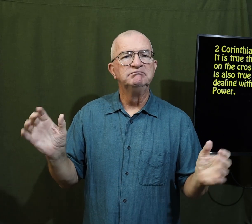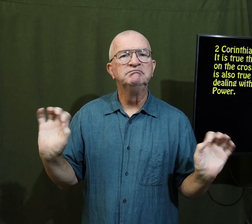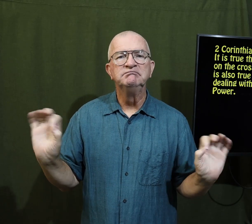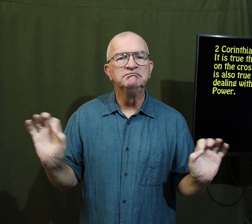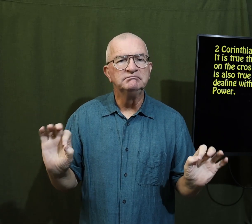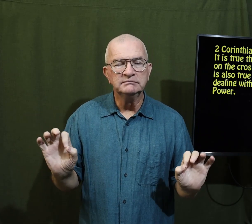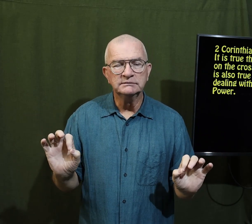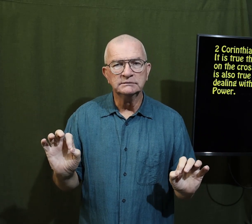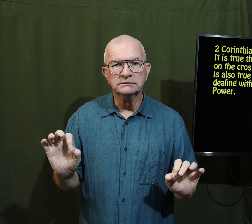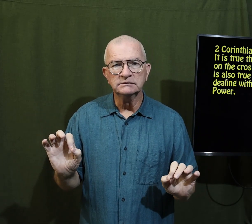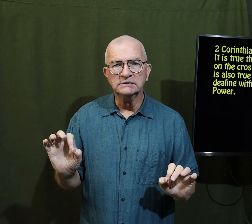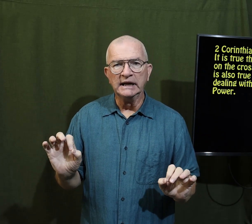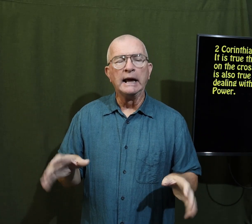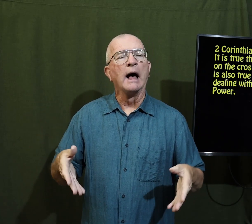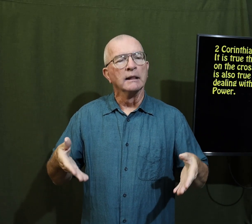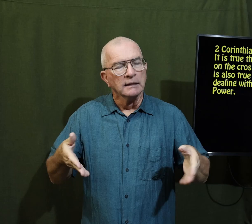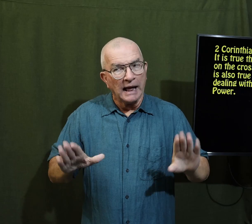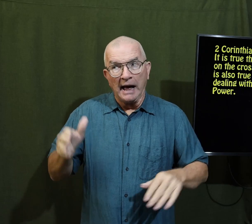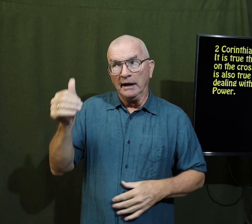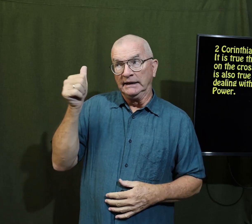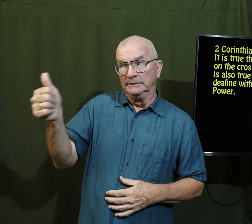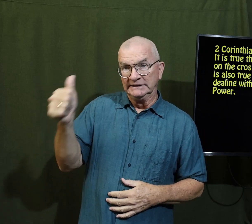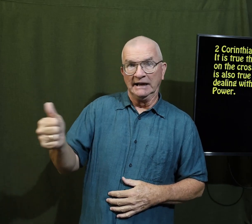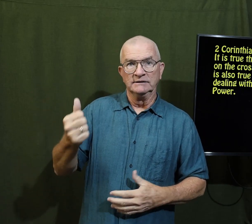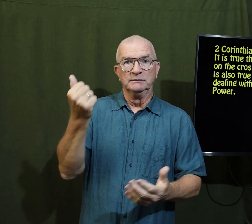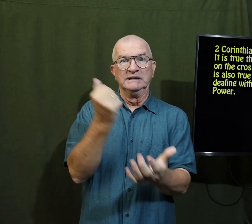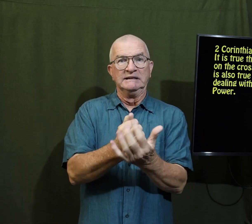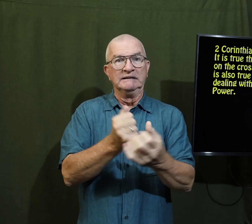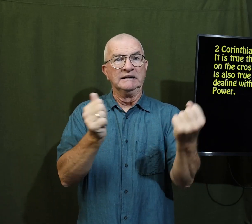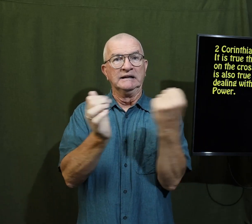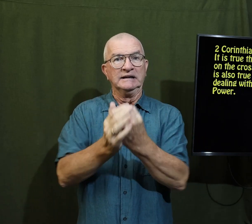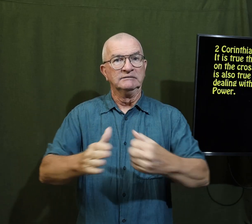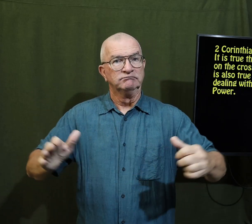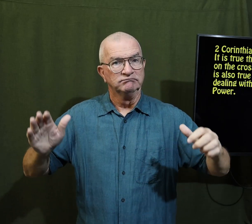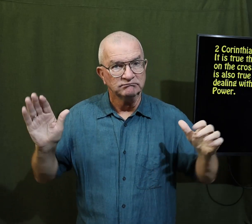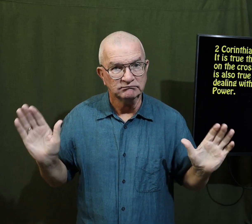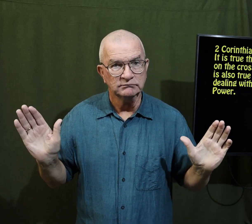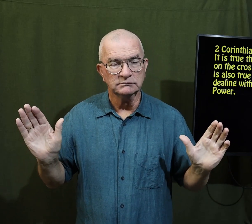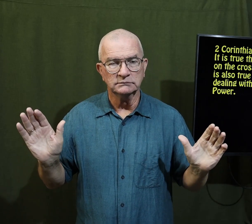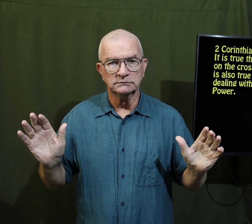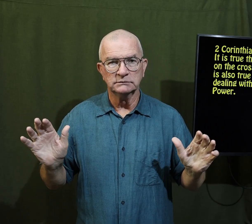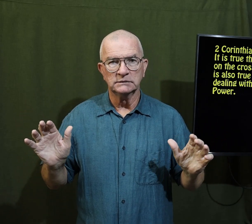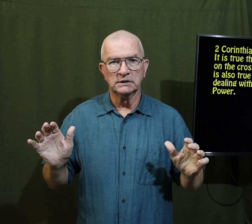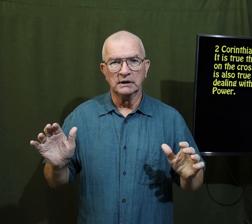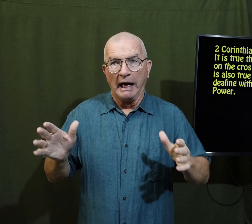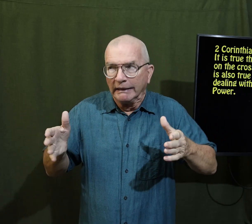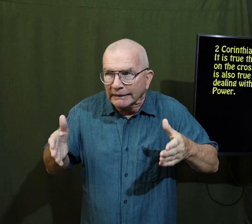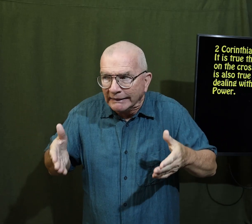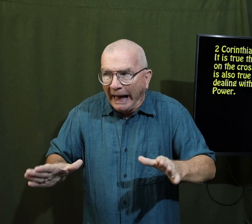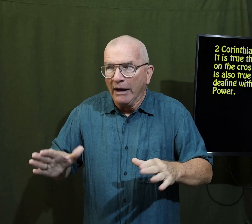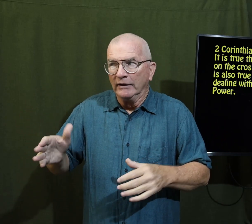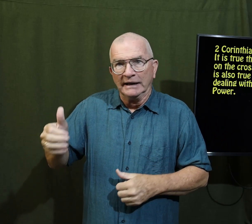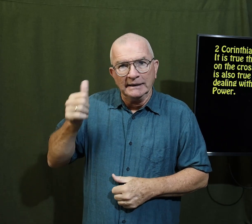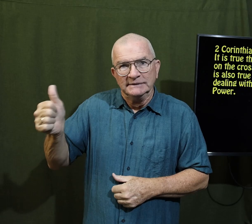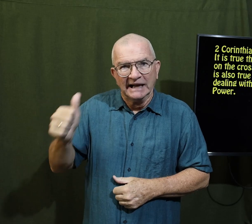who were blaming him he allowed himself to be nailed to the cross allowed himself